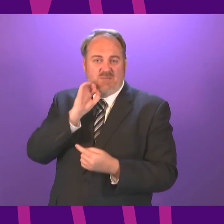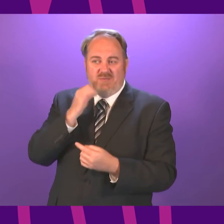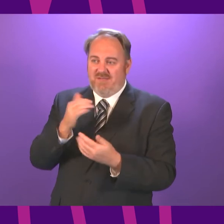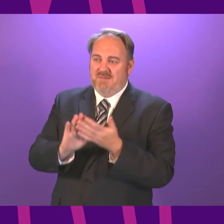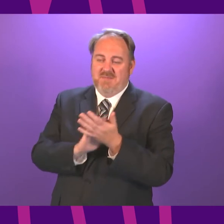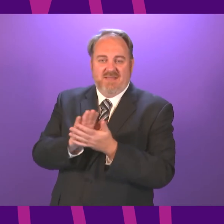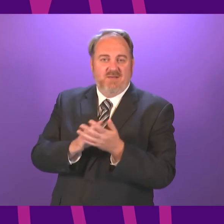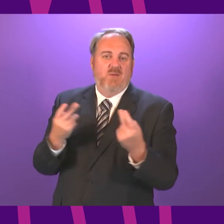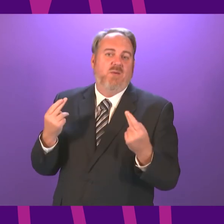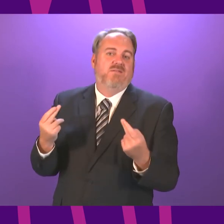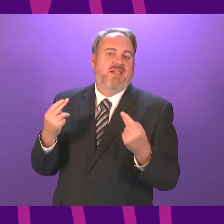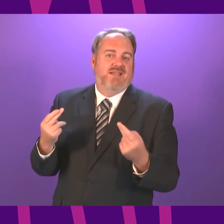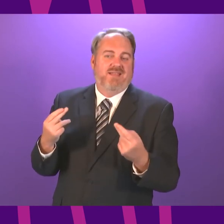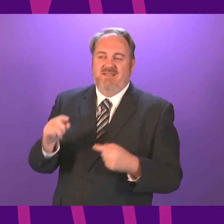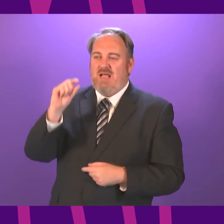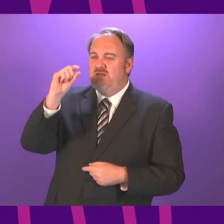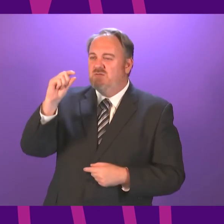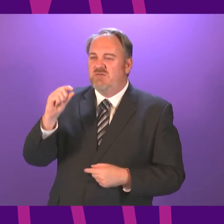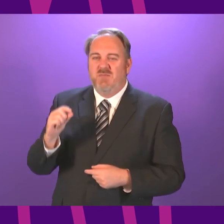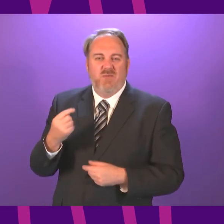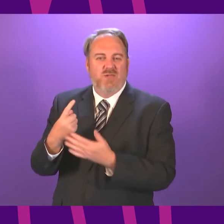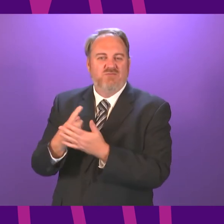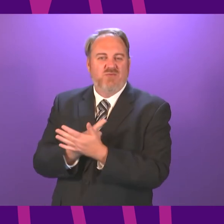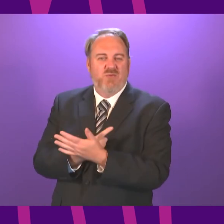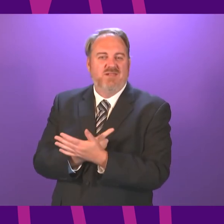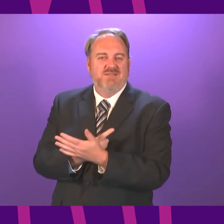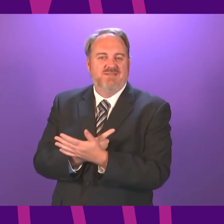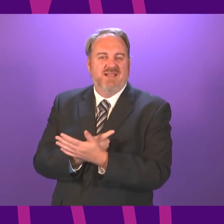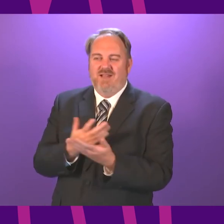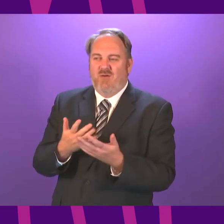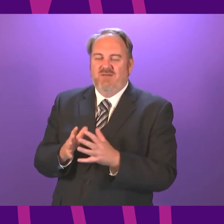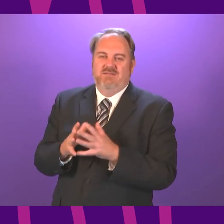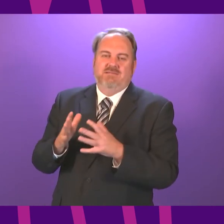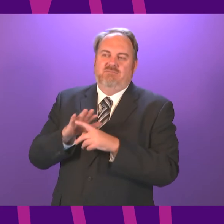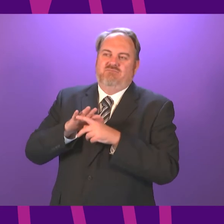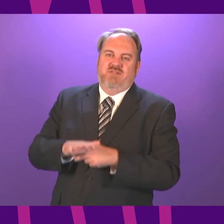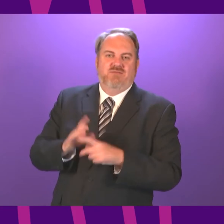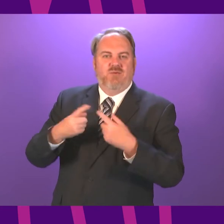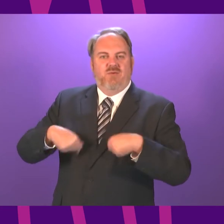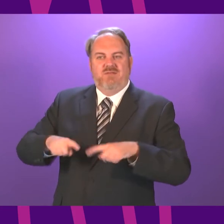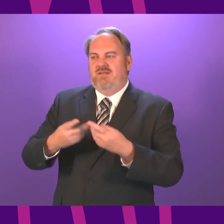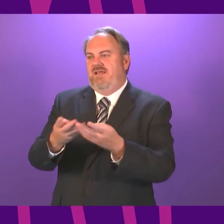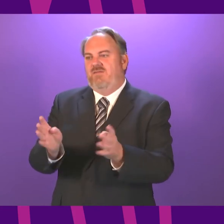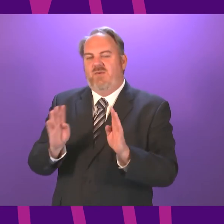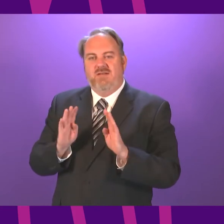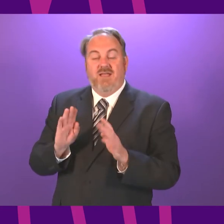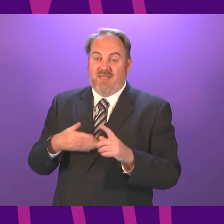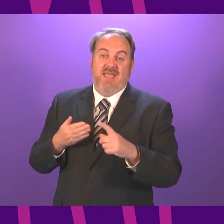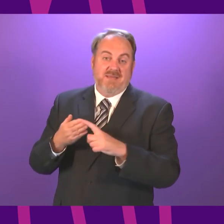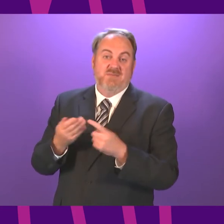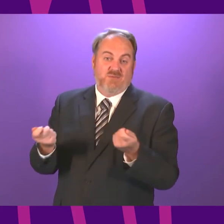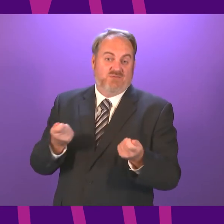us will think that these are relatively, not insignificant, but relatively small prices to pay to keep this virus under control.